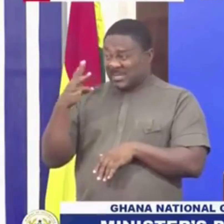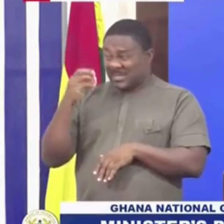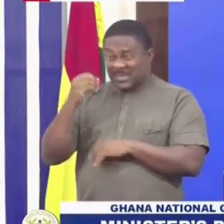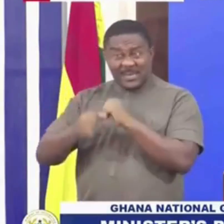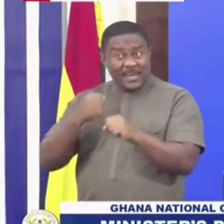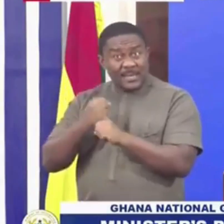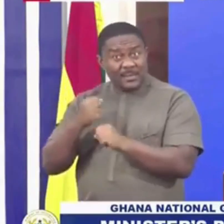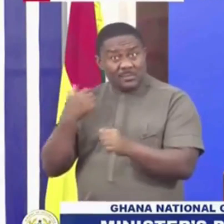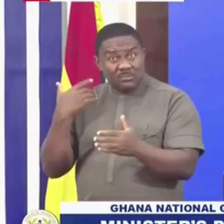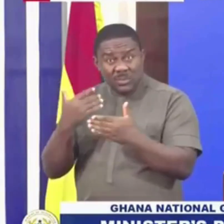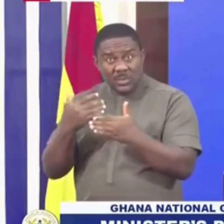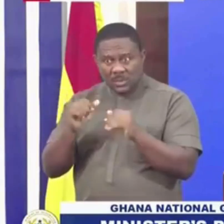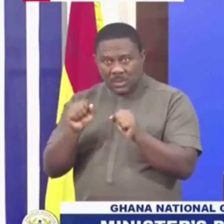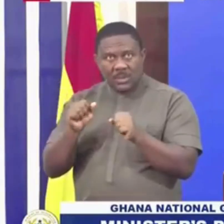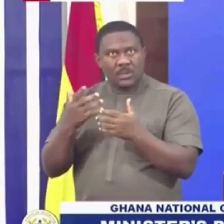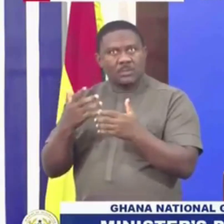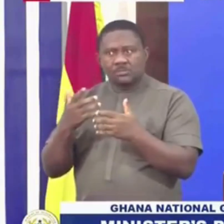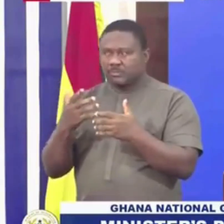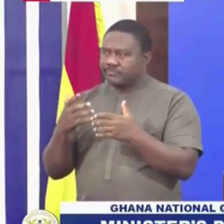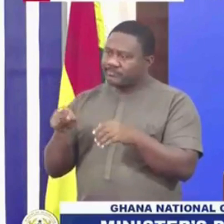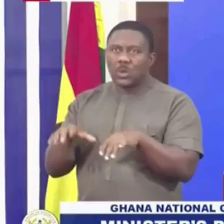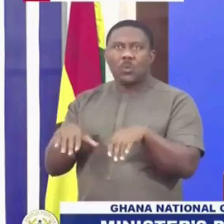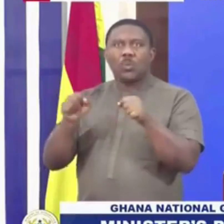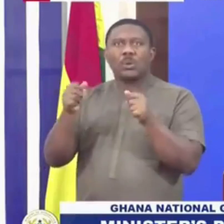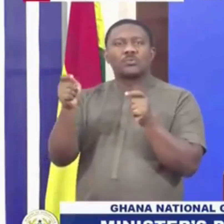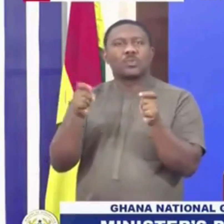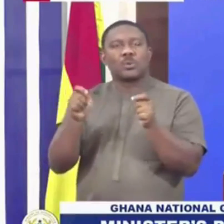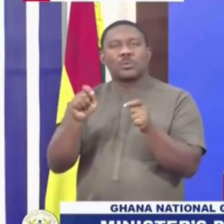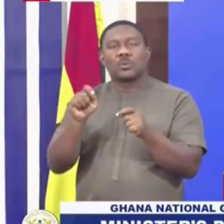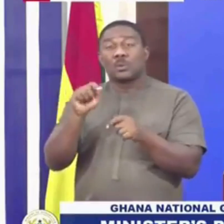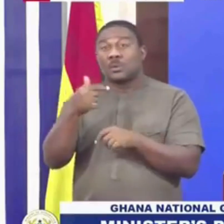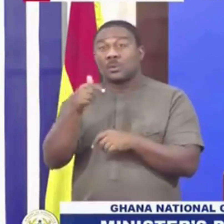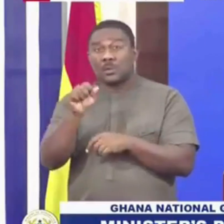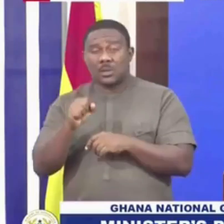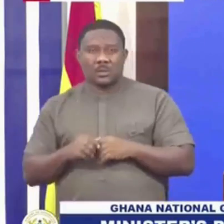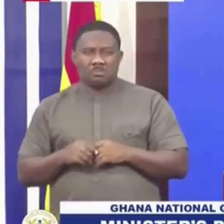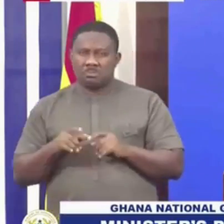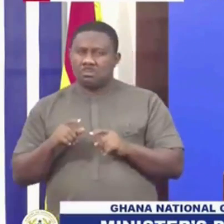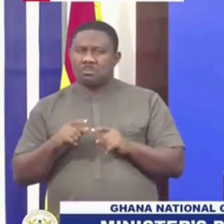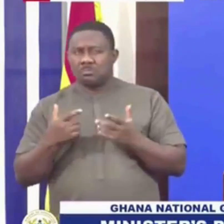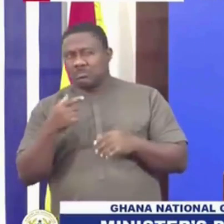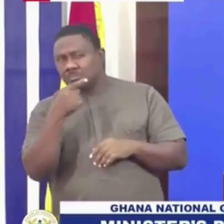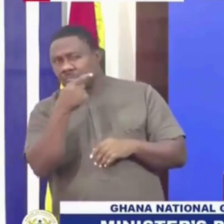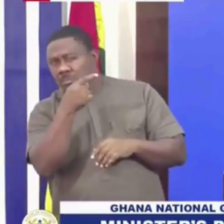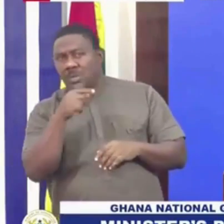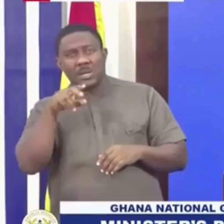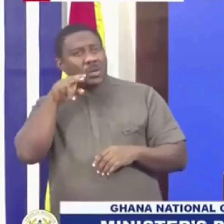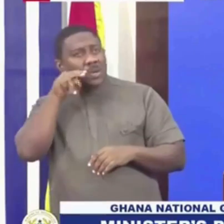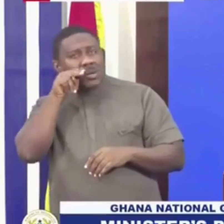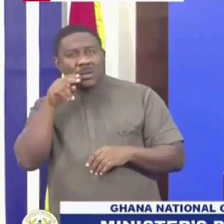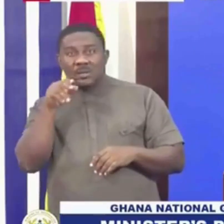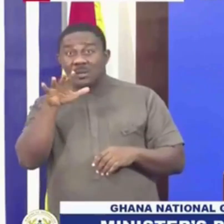6-0, to fully indigenize. Took our brothers next door in the east side, Nigeria,